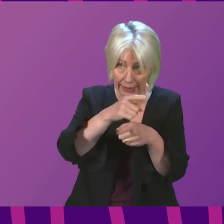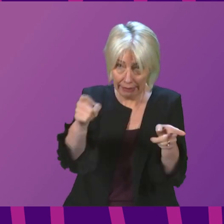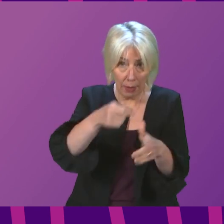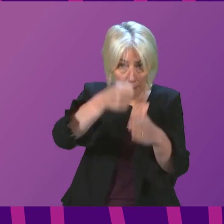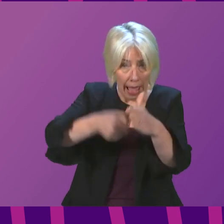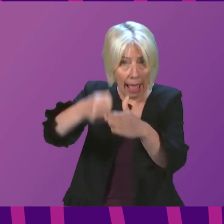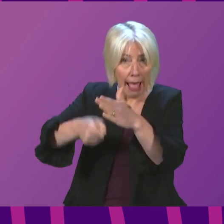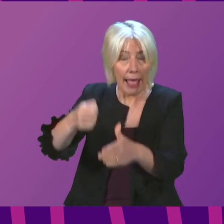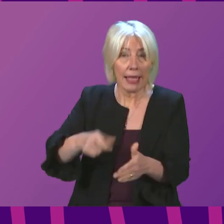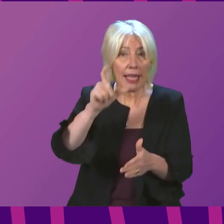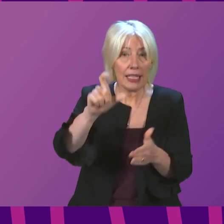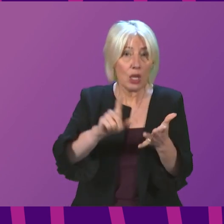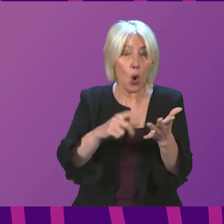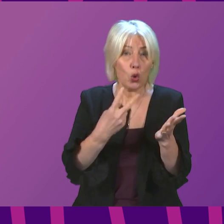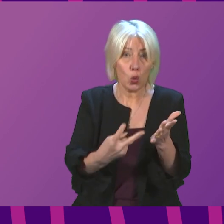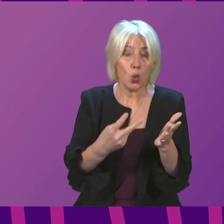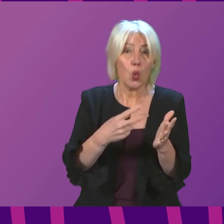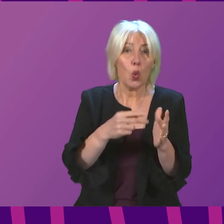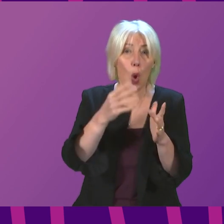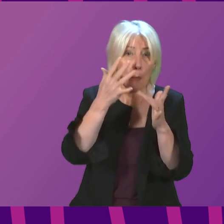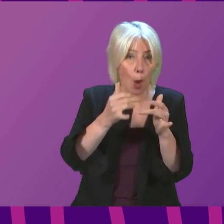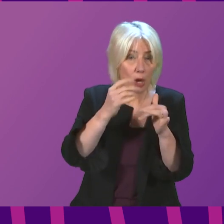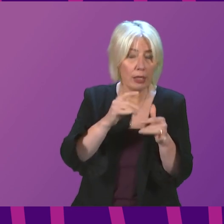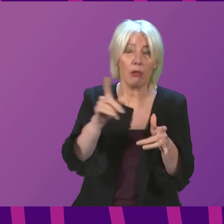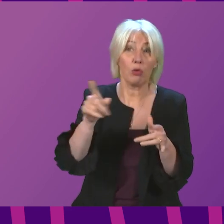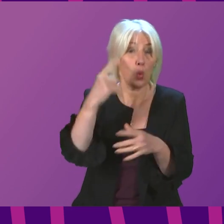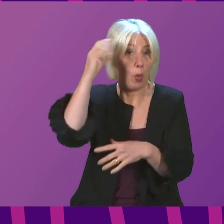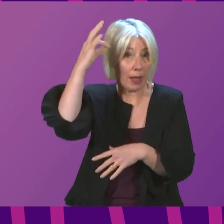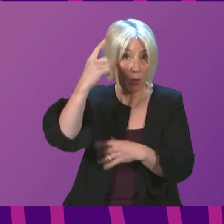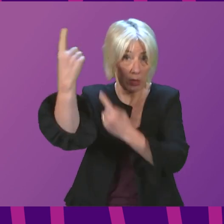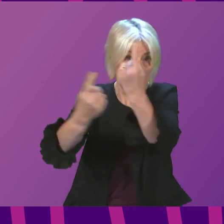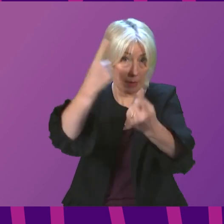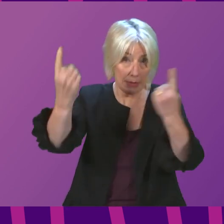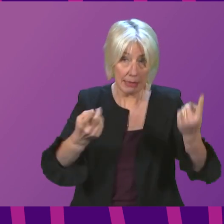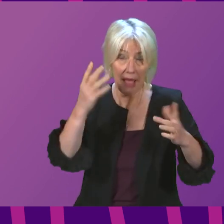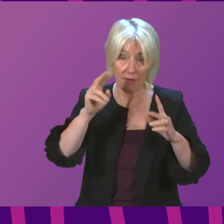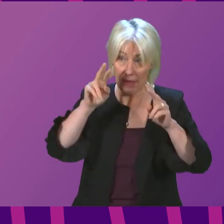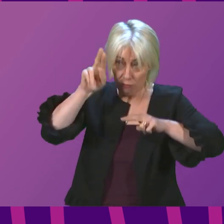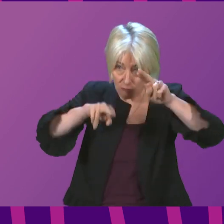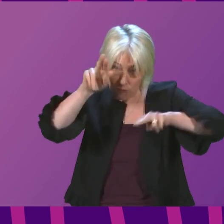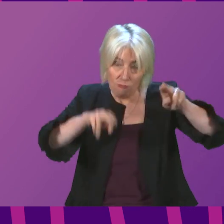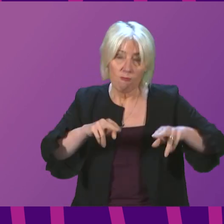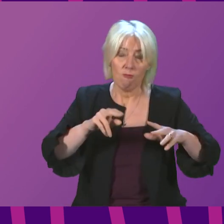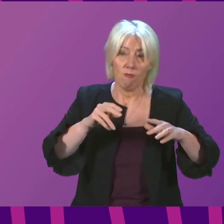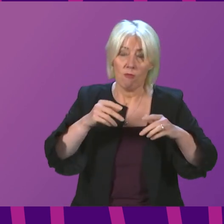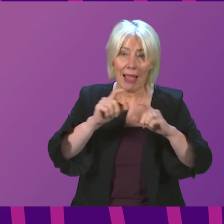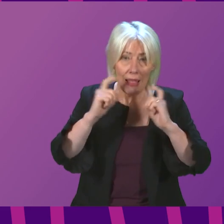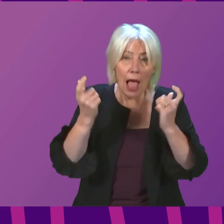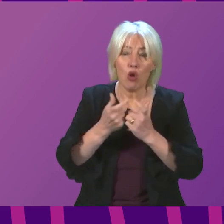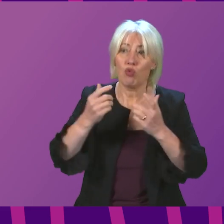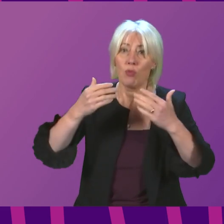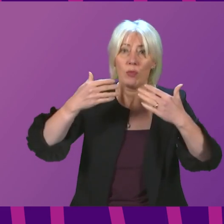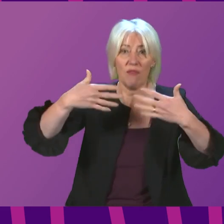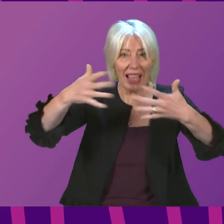of CO2 monitors and looked to local authorities to make sure that they are doing proper assessments of ventilation and making any changes